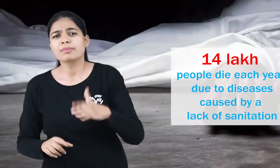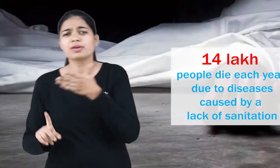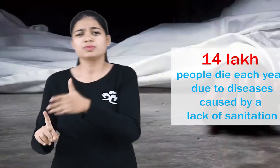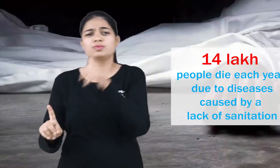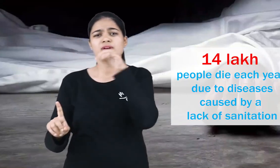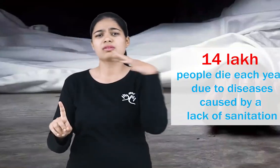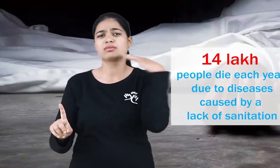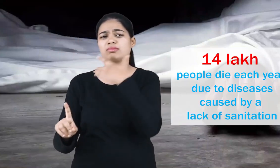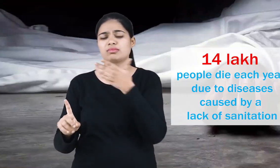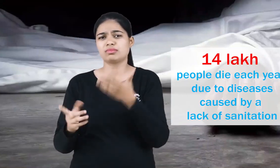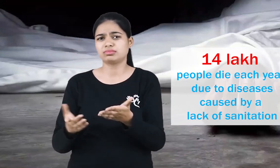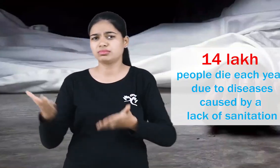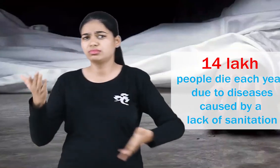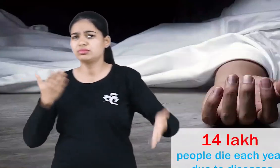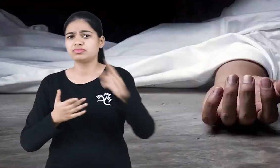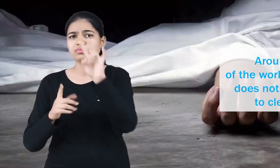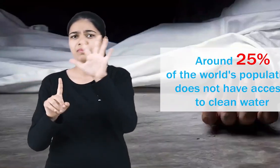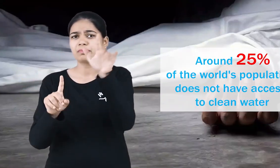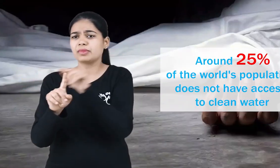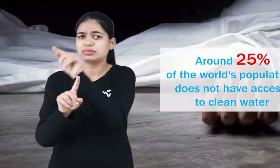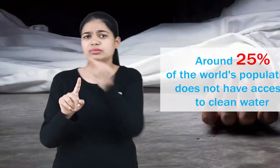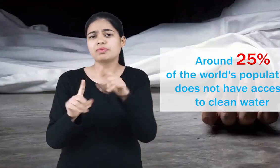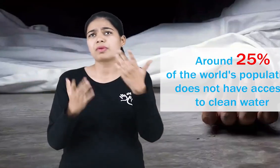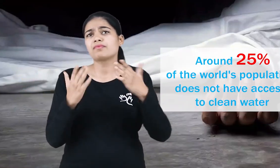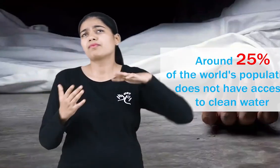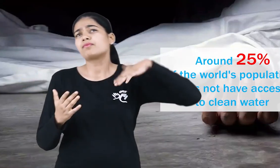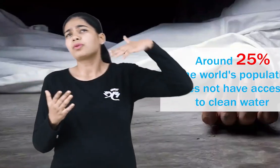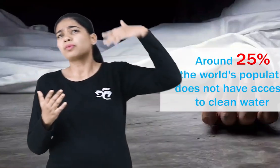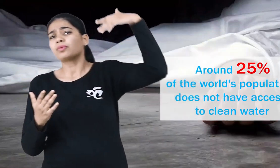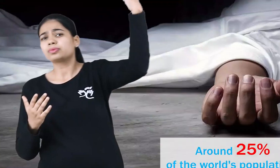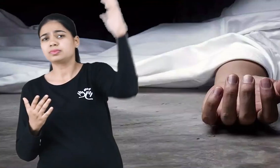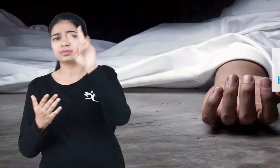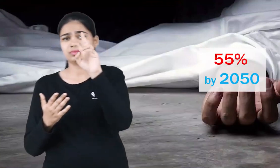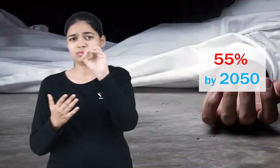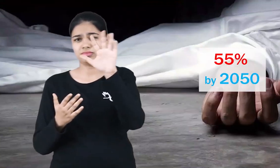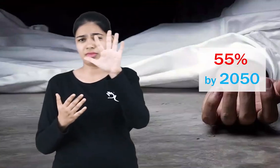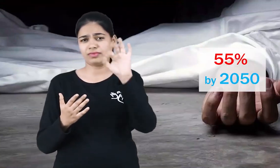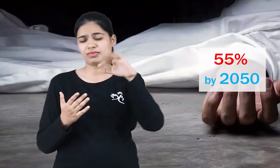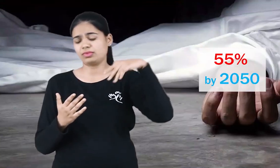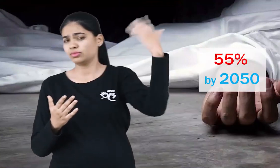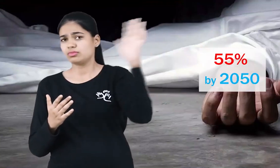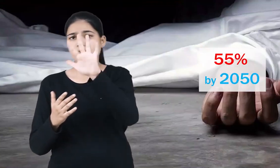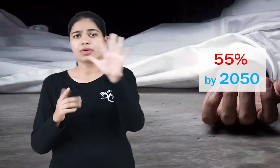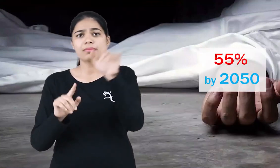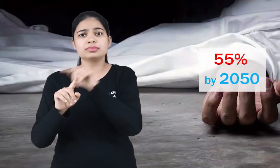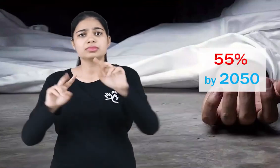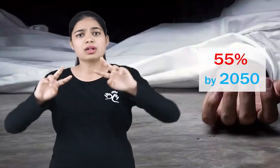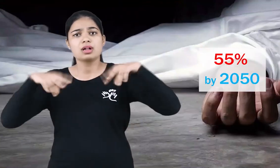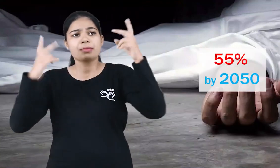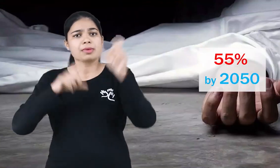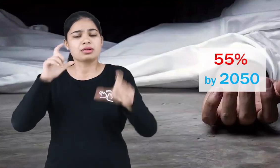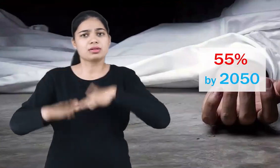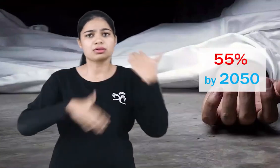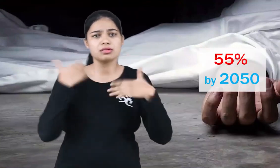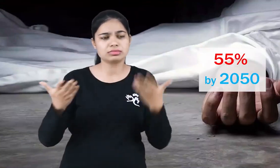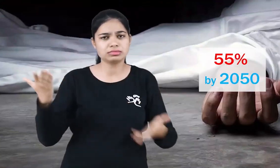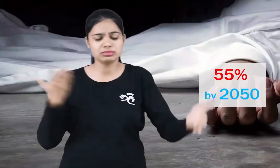world's population does not have access to clean water and it's going to get to 55% by 2050. In response to these